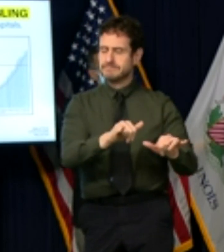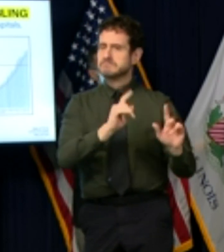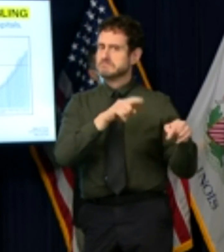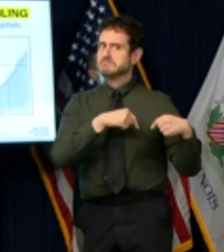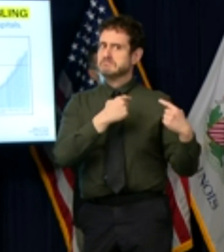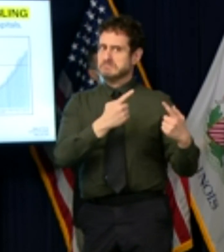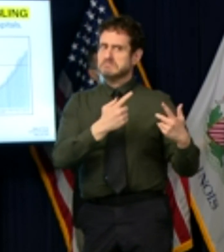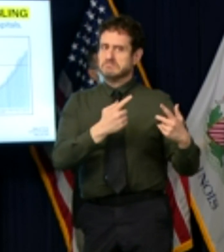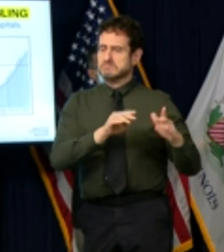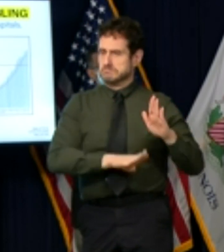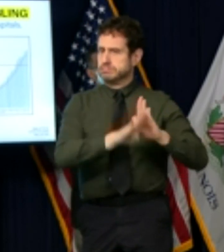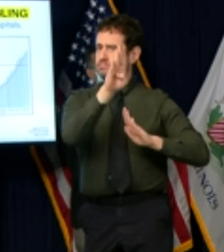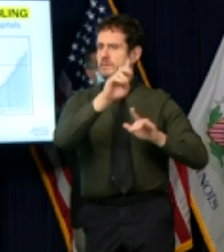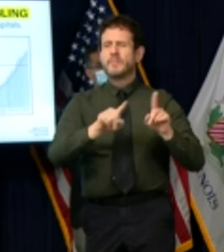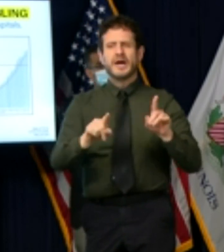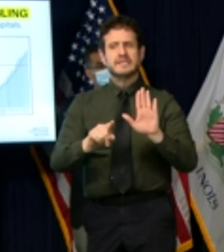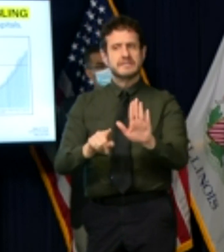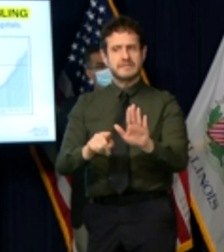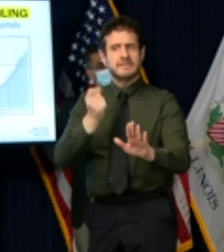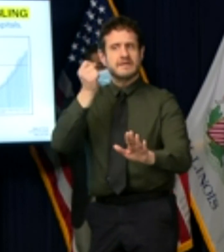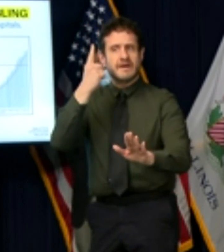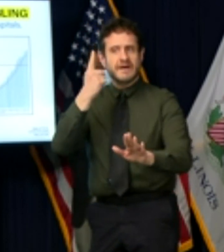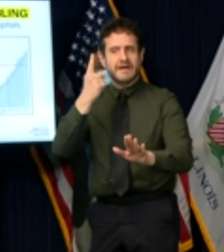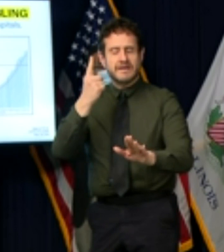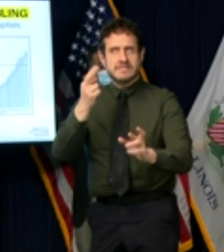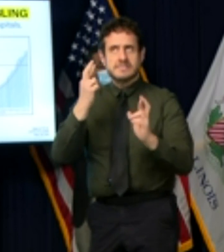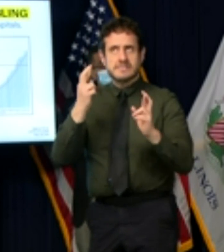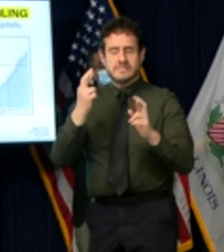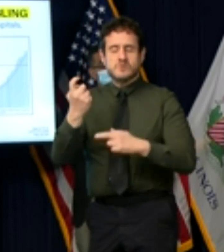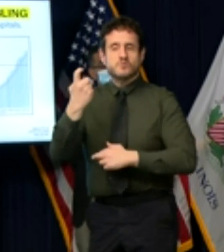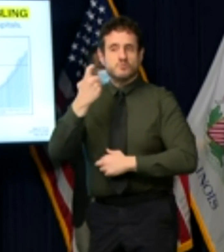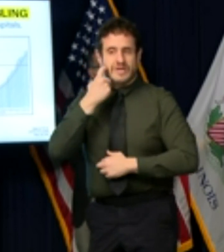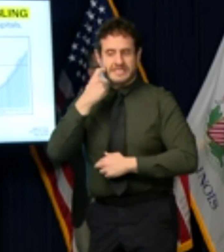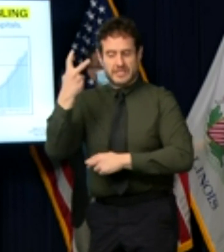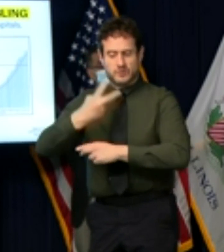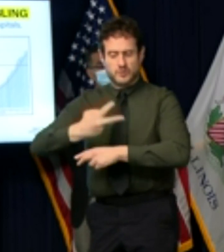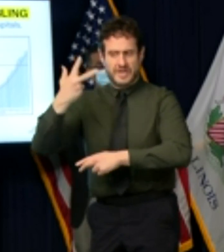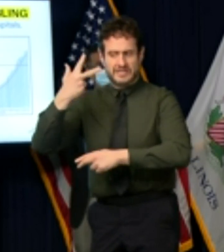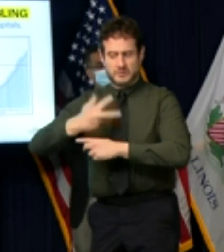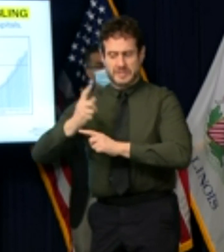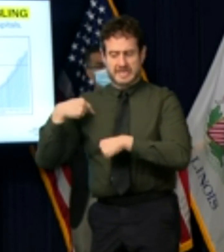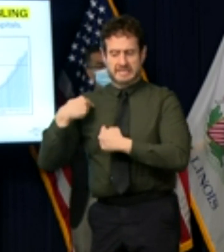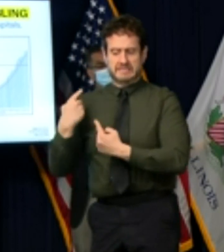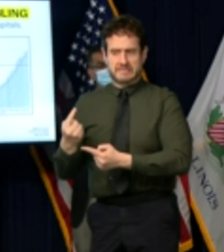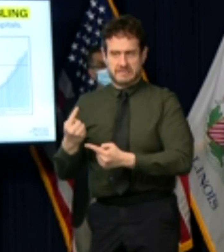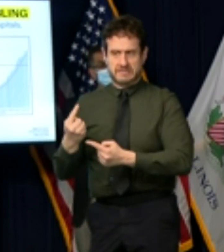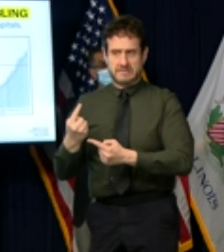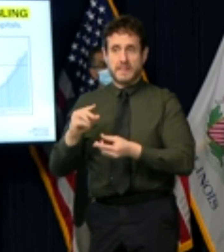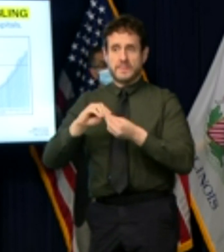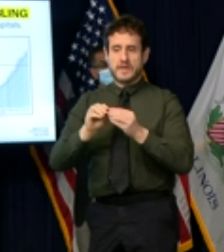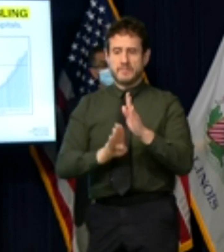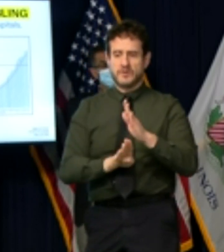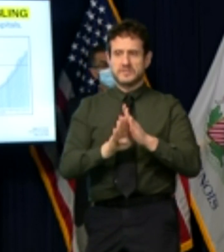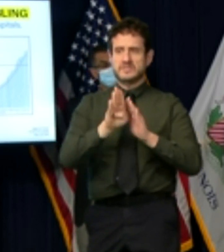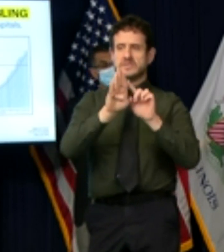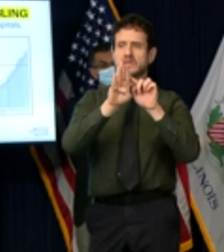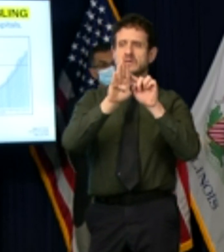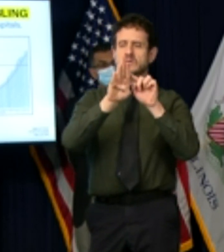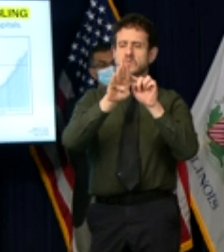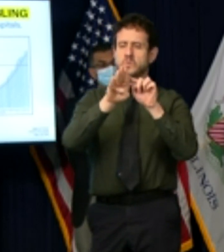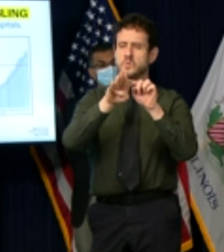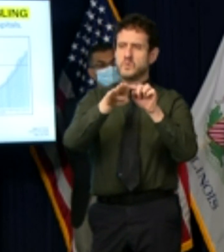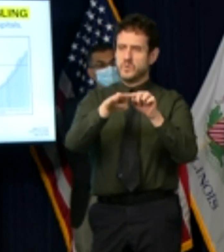three days we've seen a hint of leveling in new cases and positivity rates in most of our regions